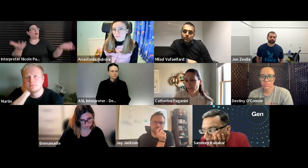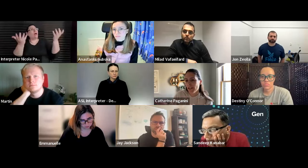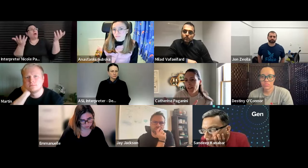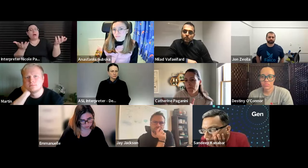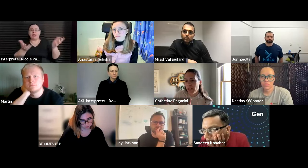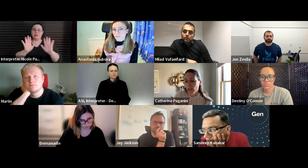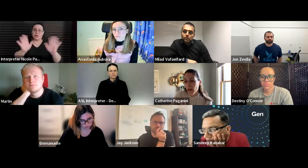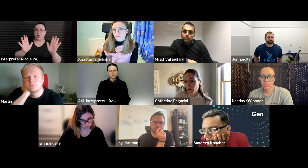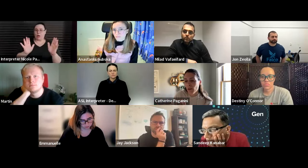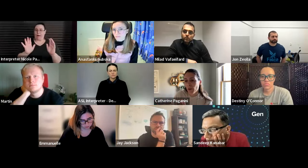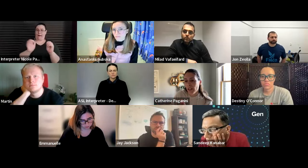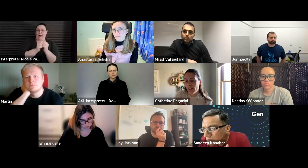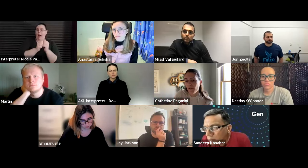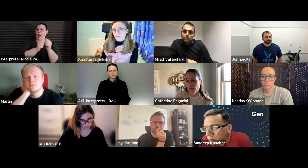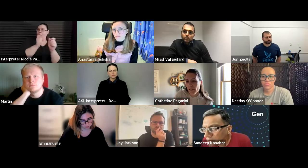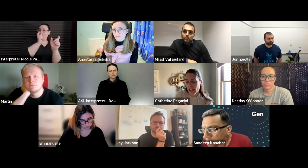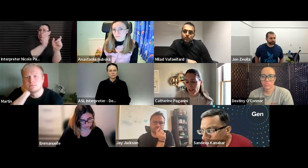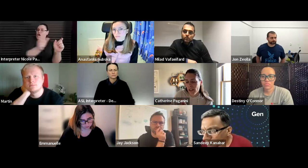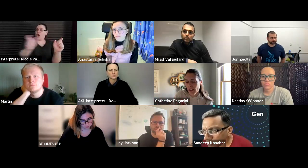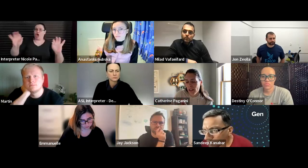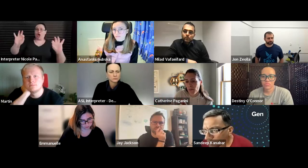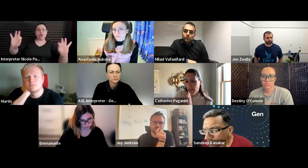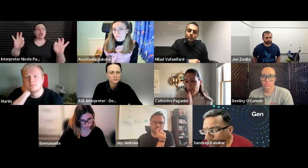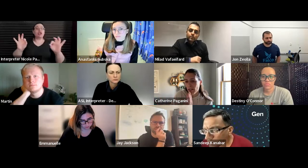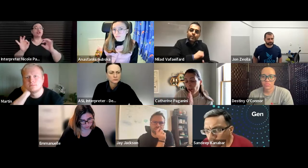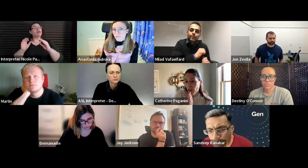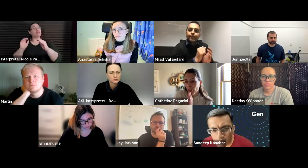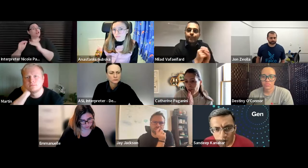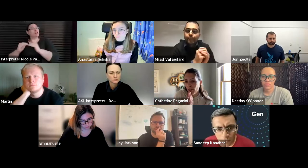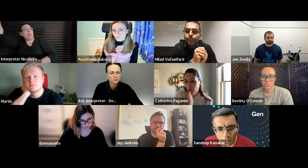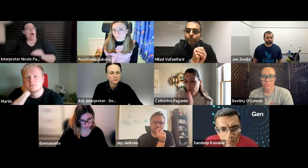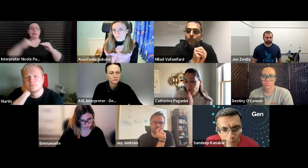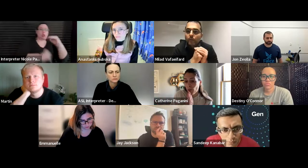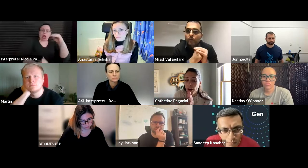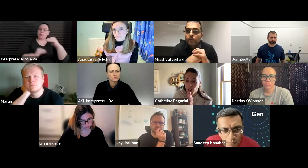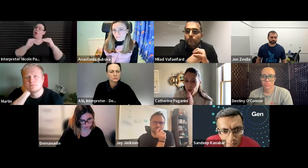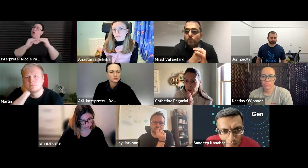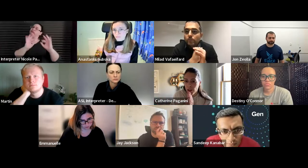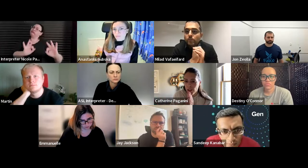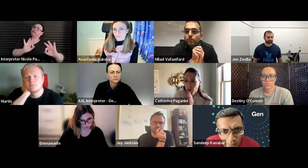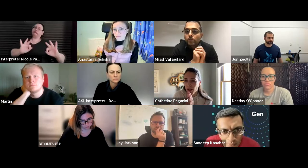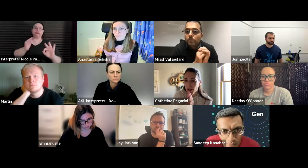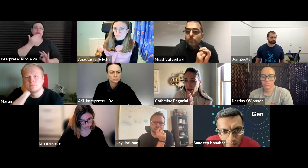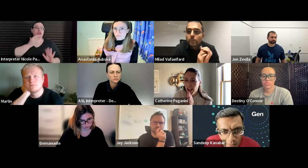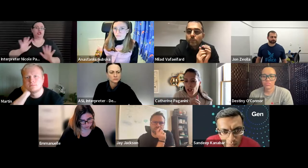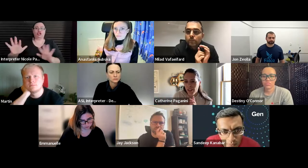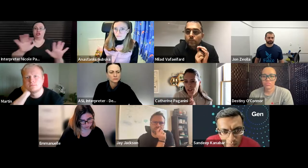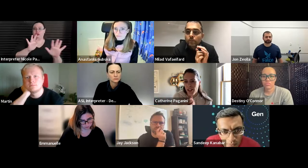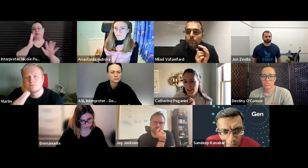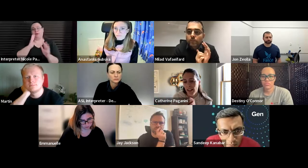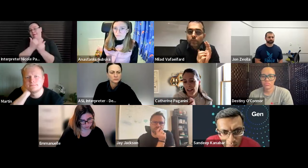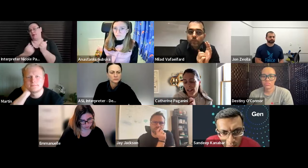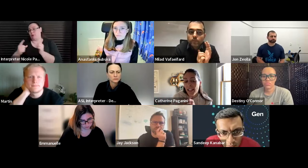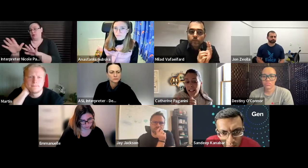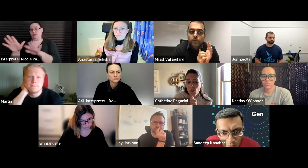think a little bit what is the middle ground and what is feasible and good for everyone